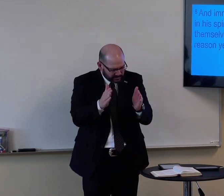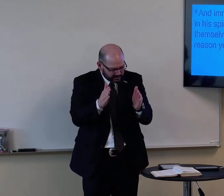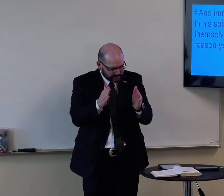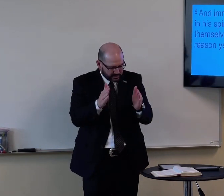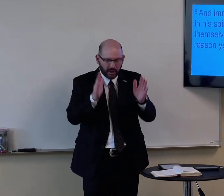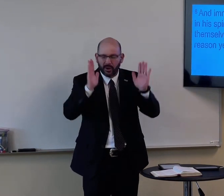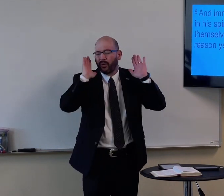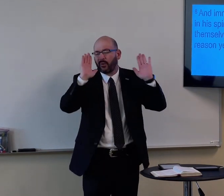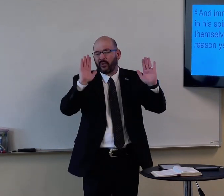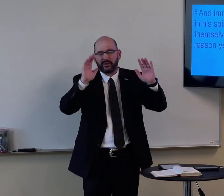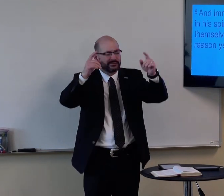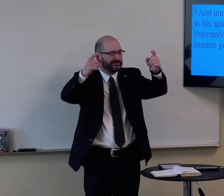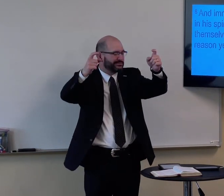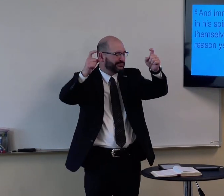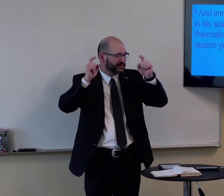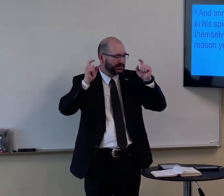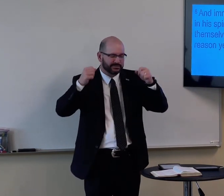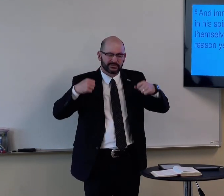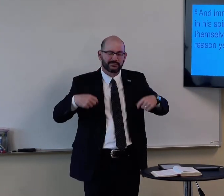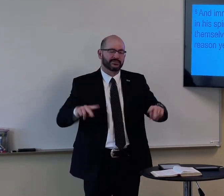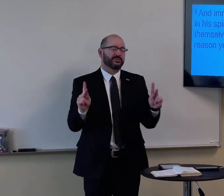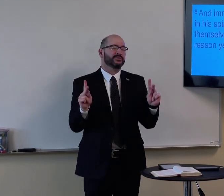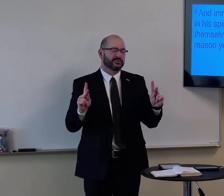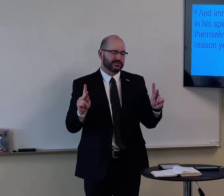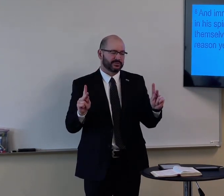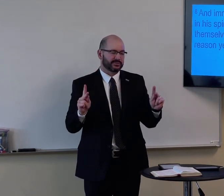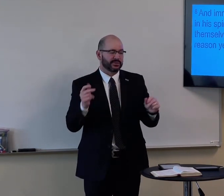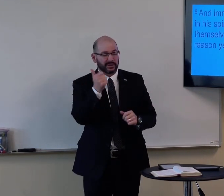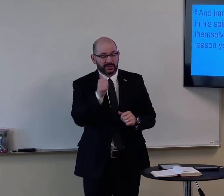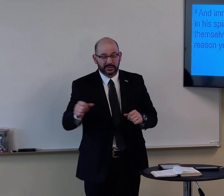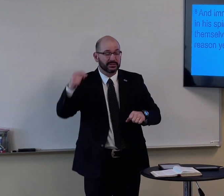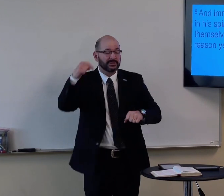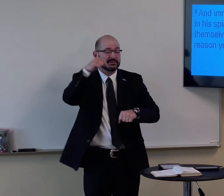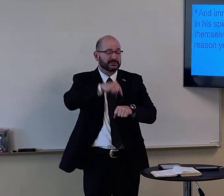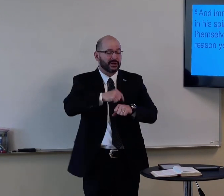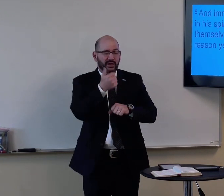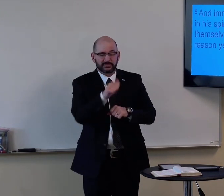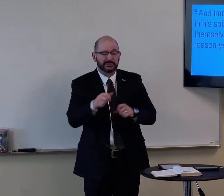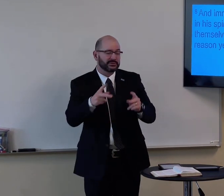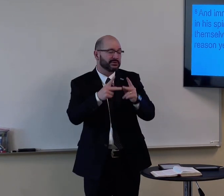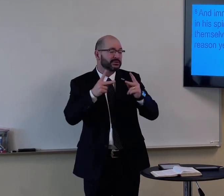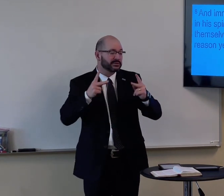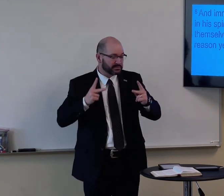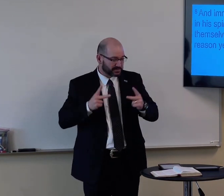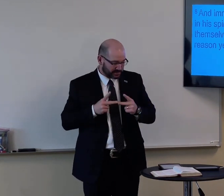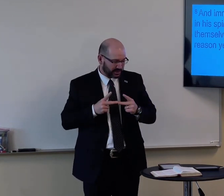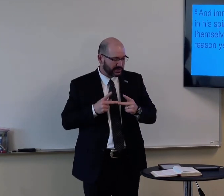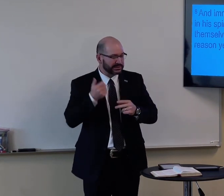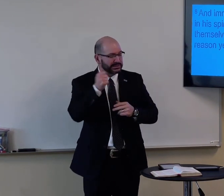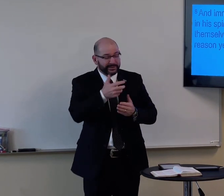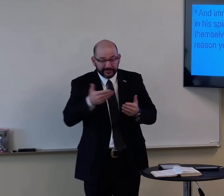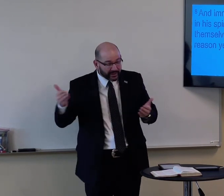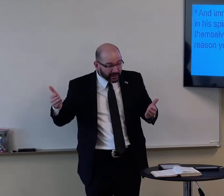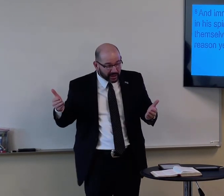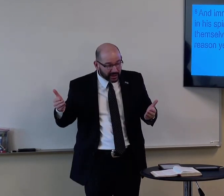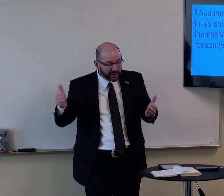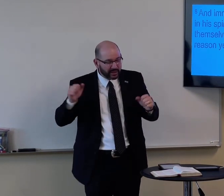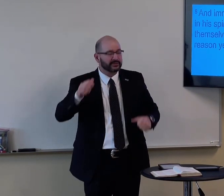For the Christian, what a wonderful gift and a wonderful opportunity that we can pray to you at any time, any place, for anything.